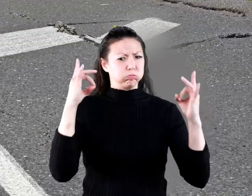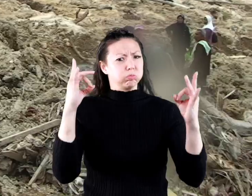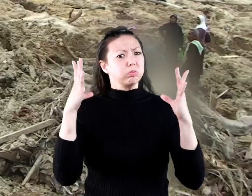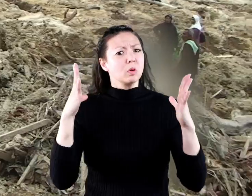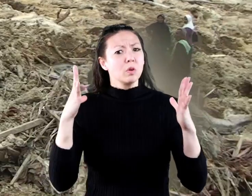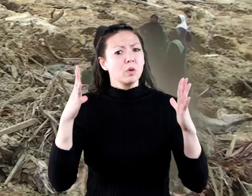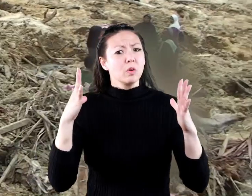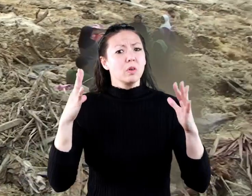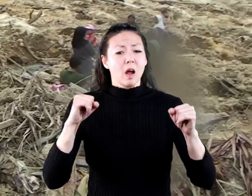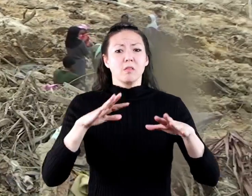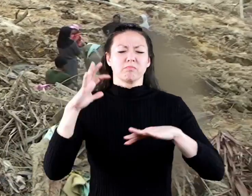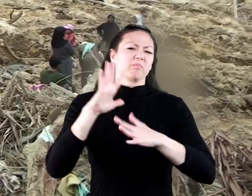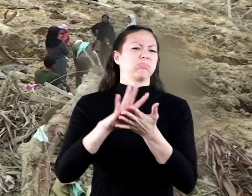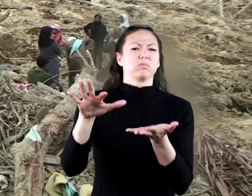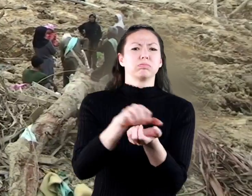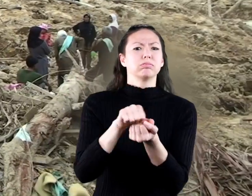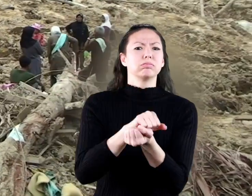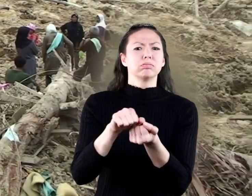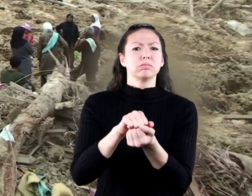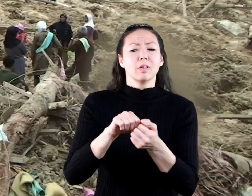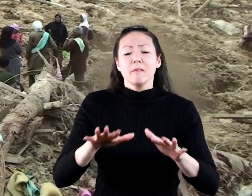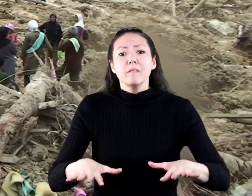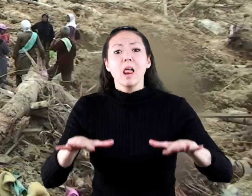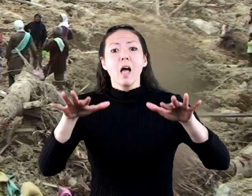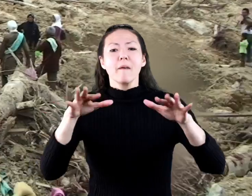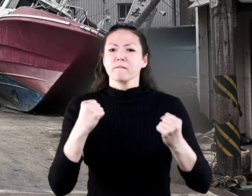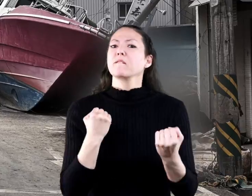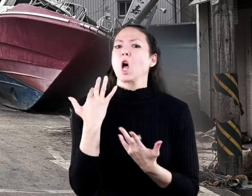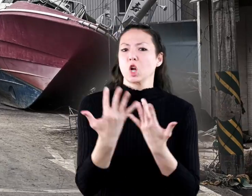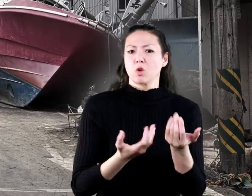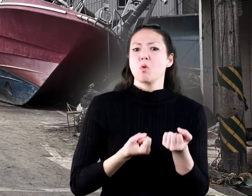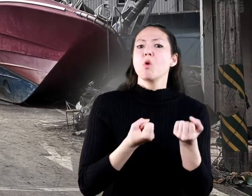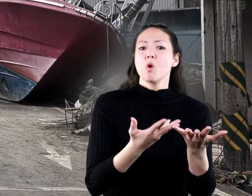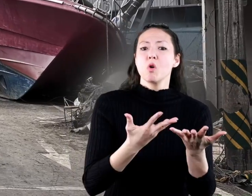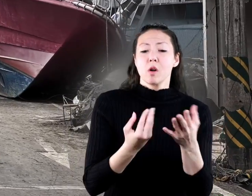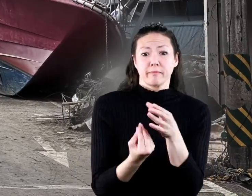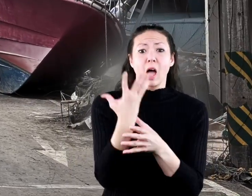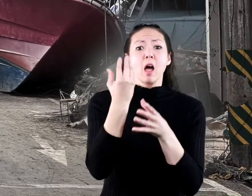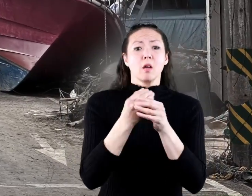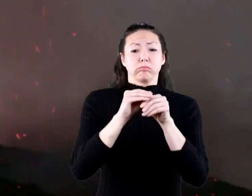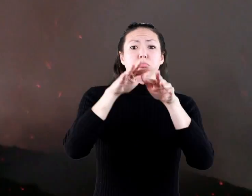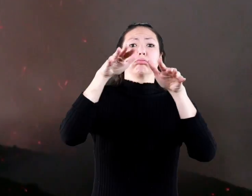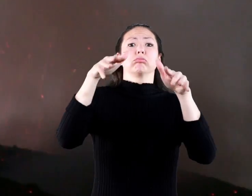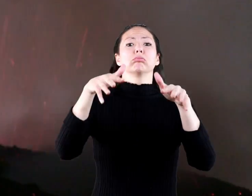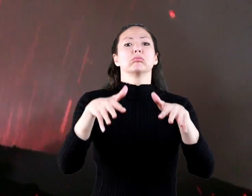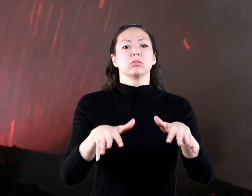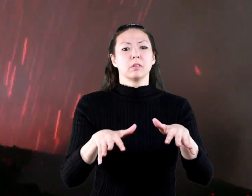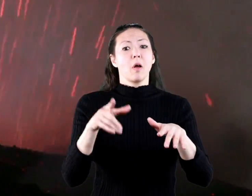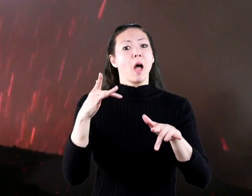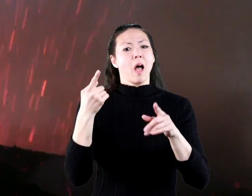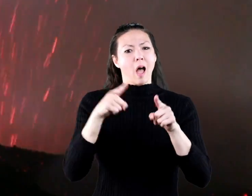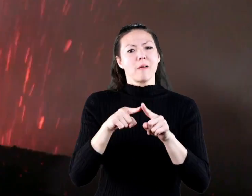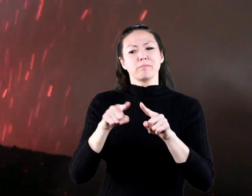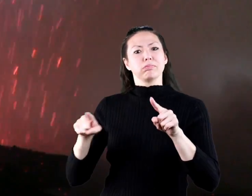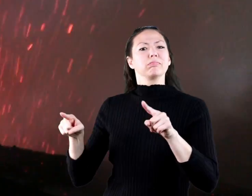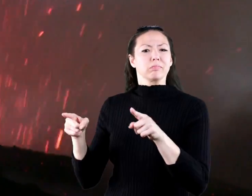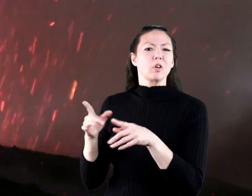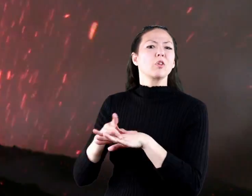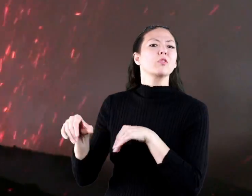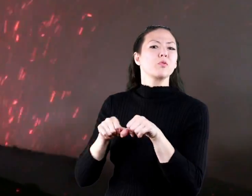violent to cause widespread destruction, flooding and fires. Volcanoes may erupt following a series